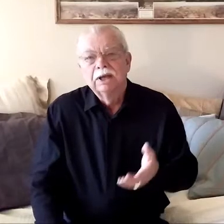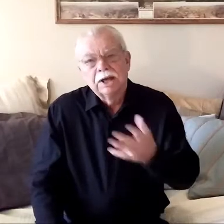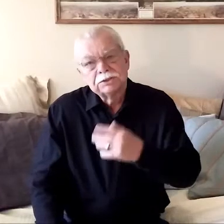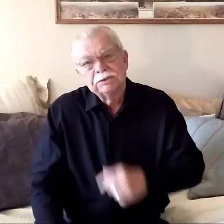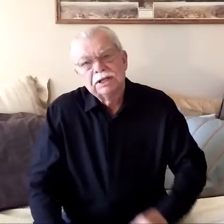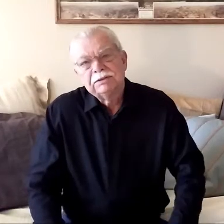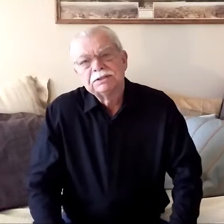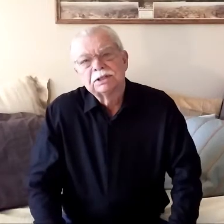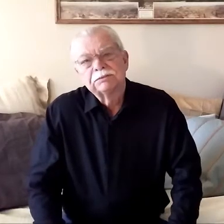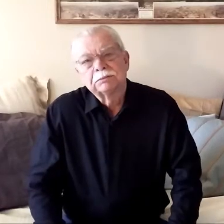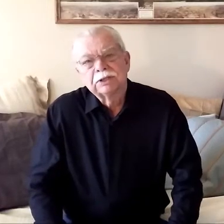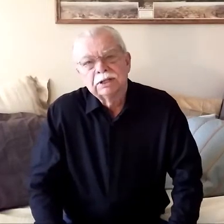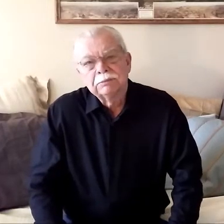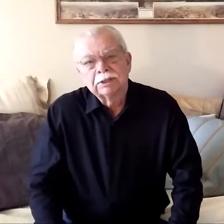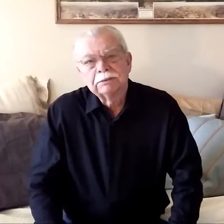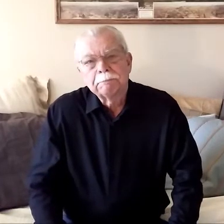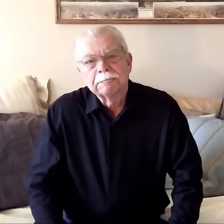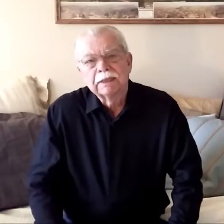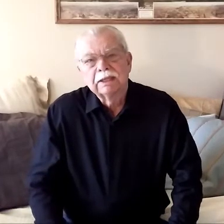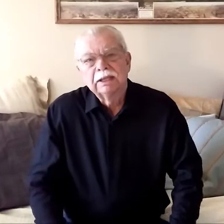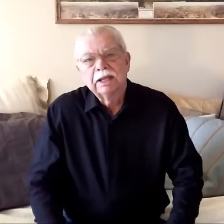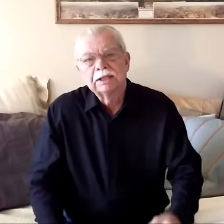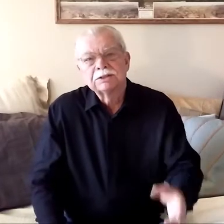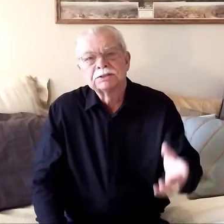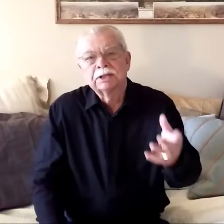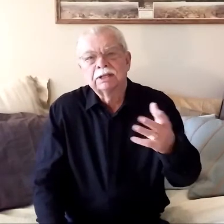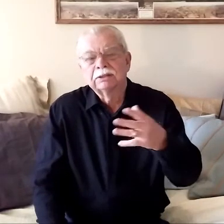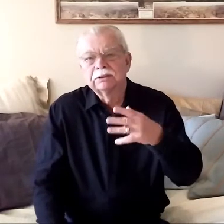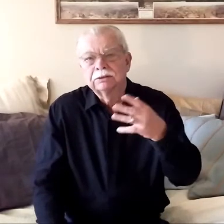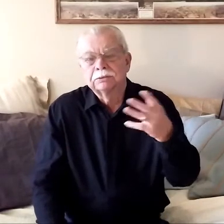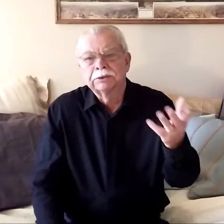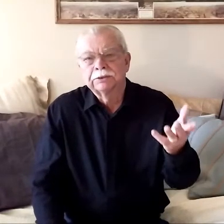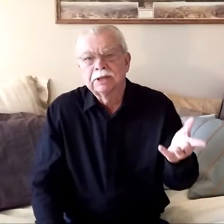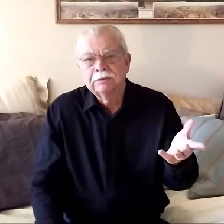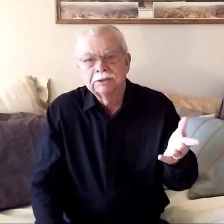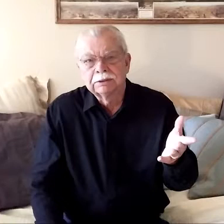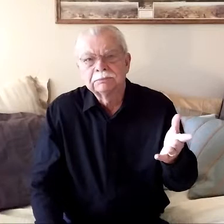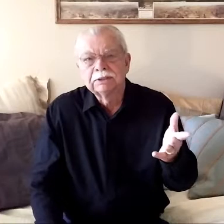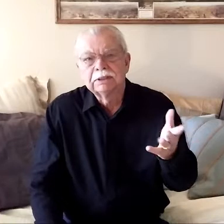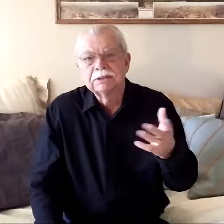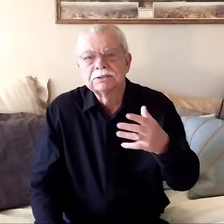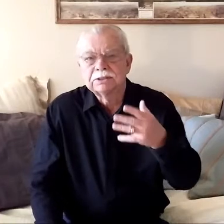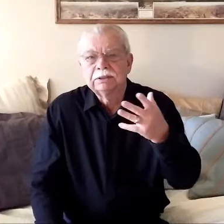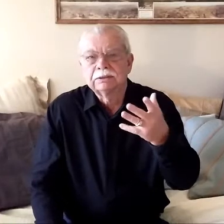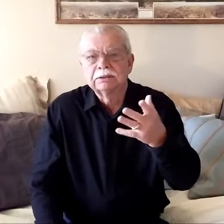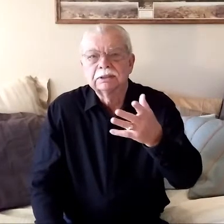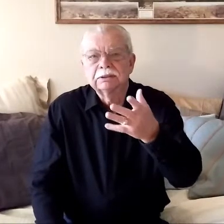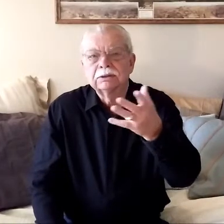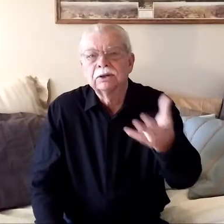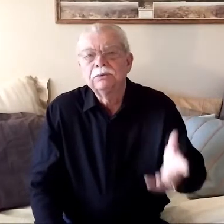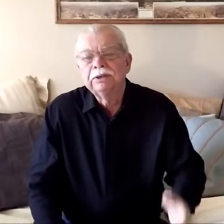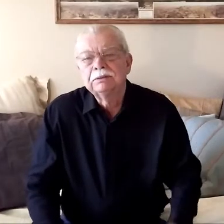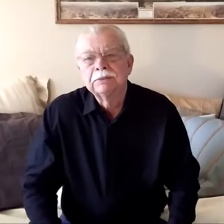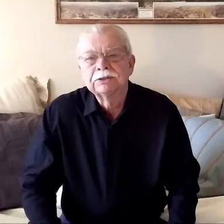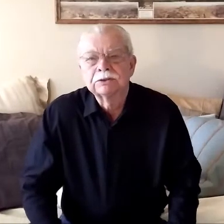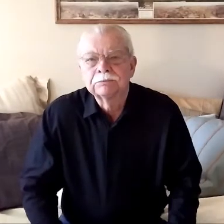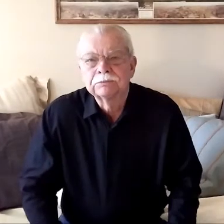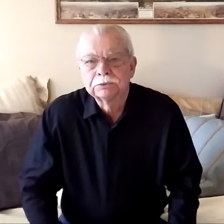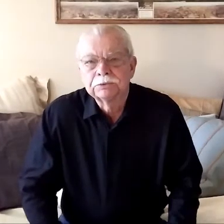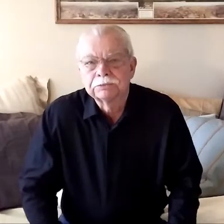so david sent from tamar and said your brother amnon is ill and go and make some food